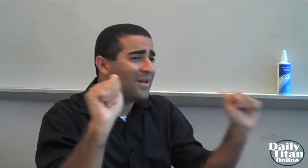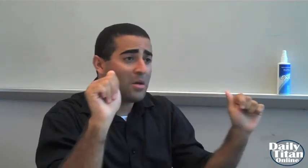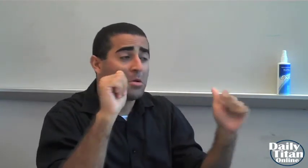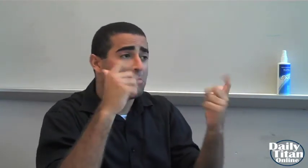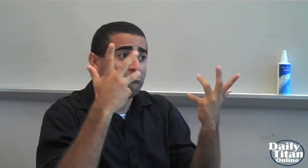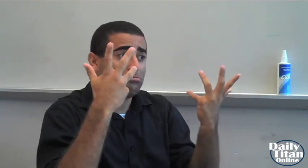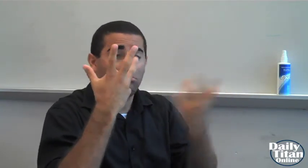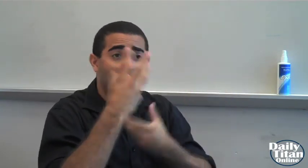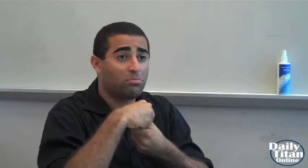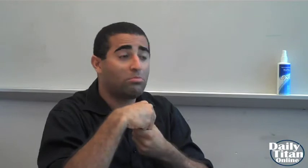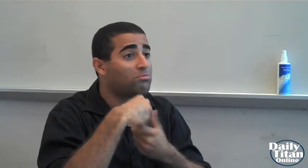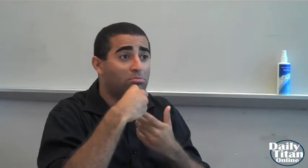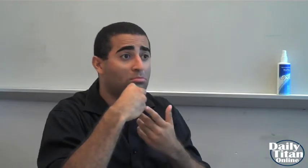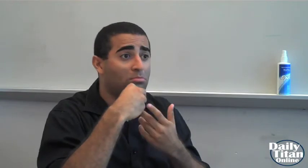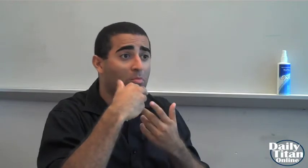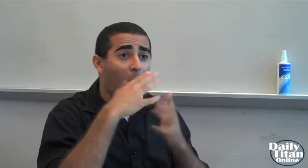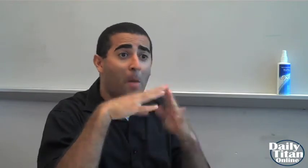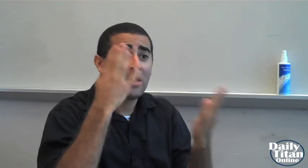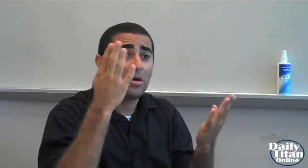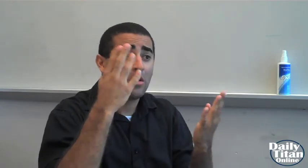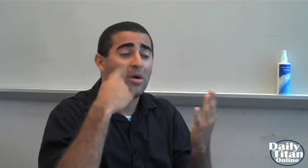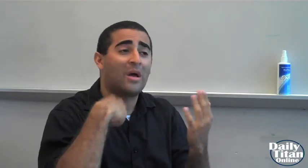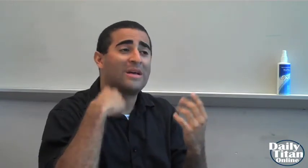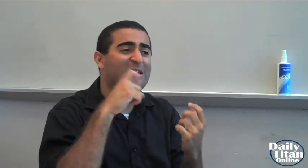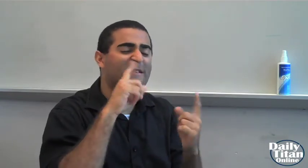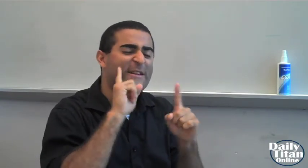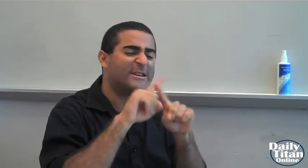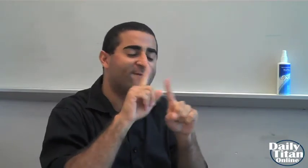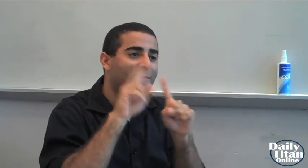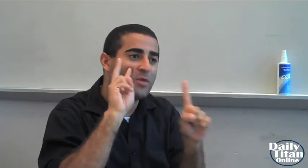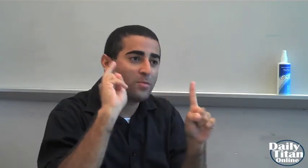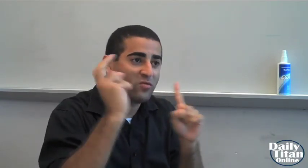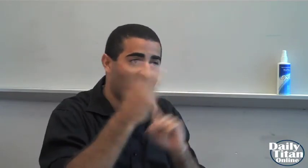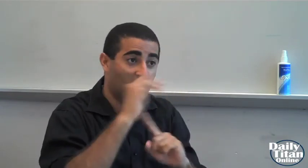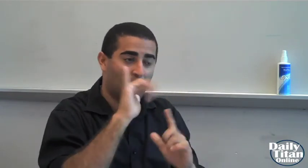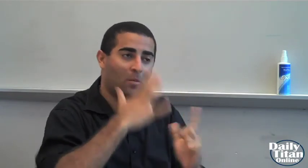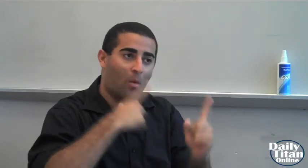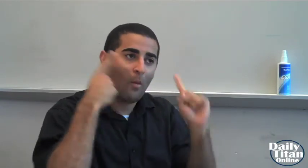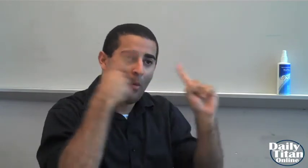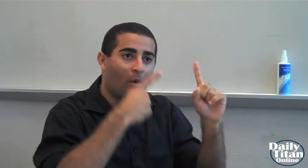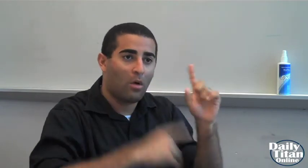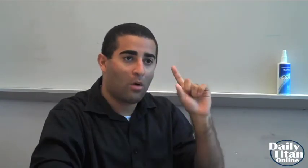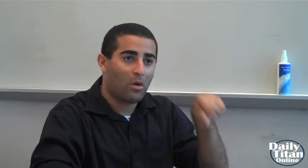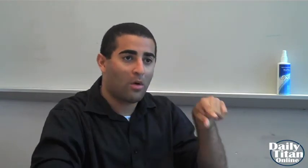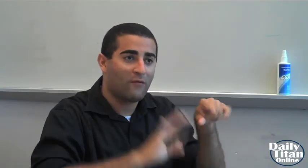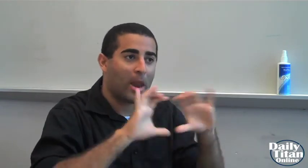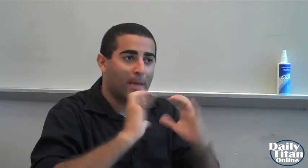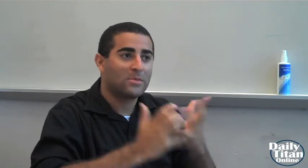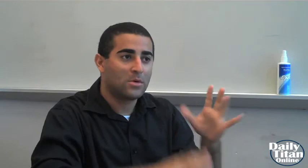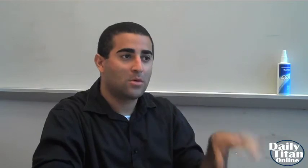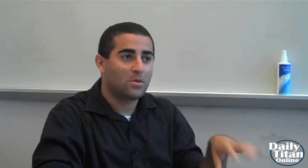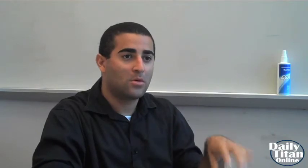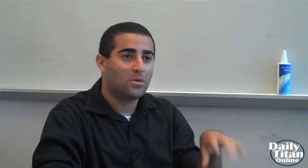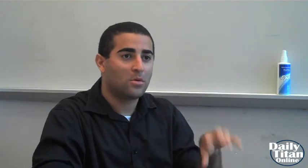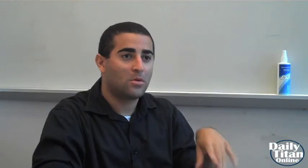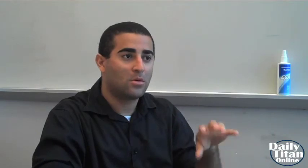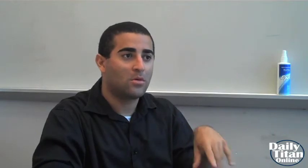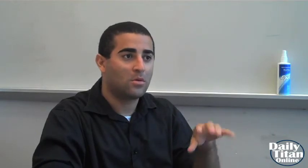knows somebody or family member with a disability, you know, it's open. We're inclusive, inclusive for everybody, you know, you know, to really give a different